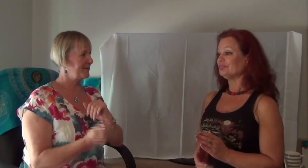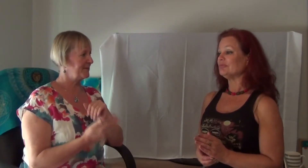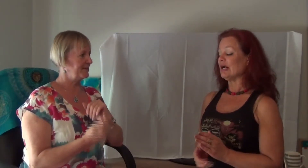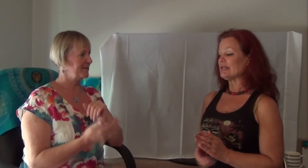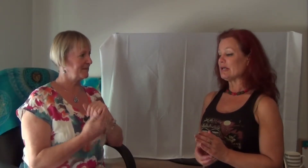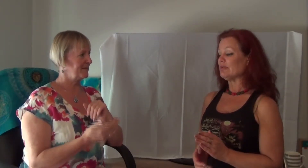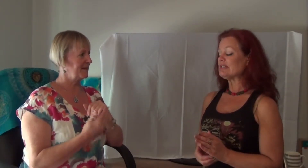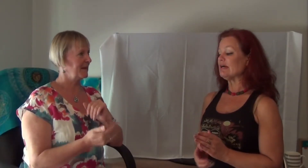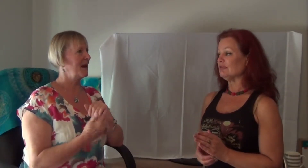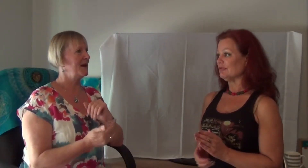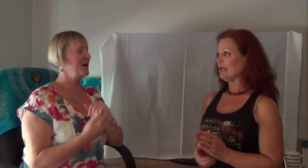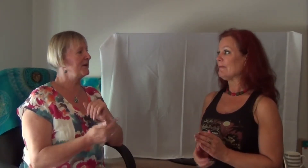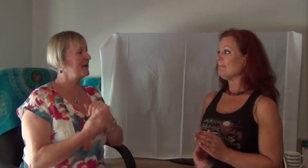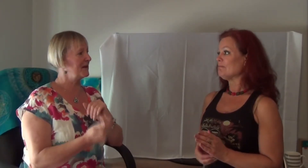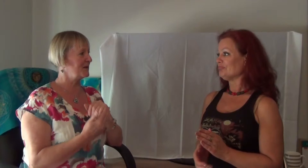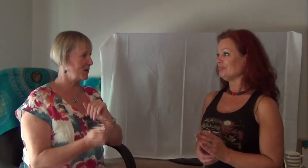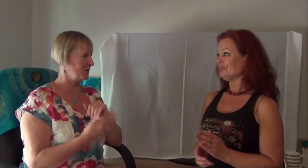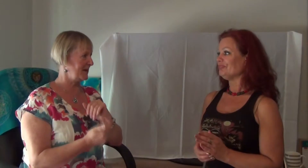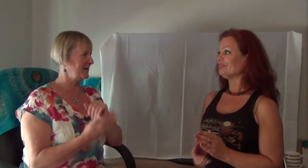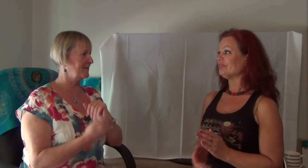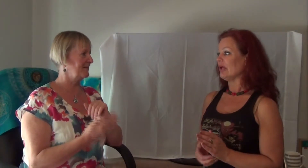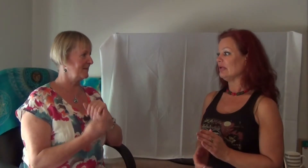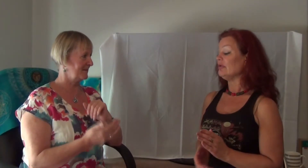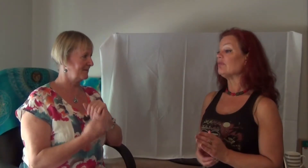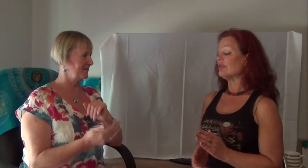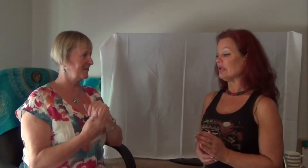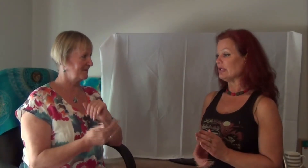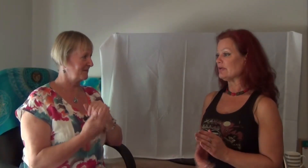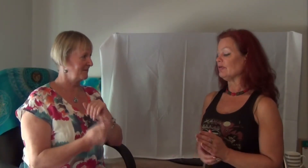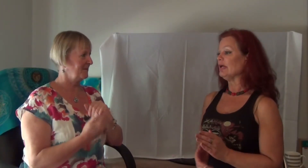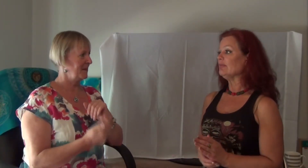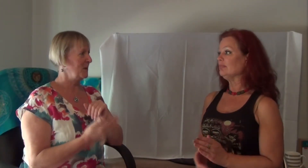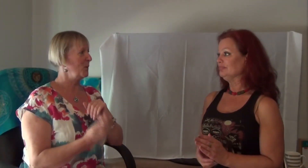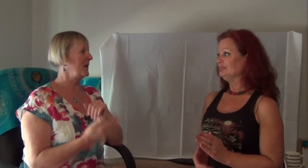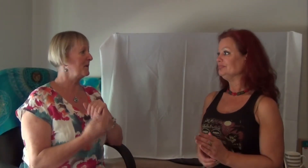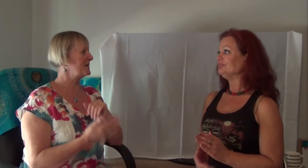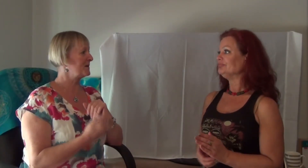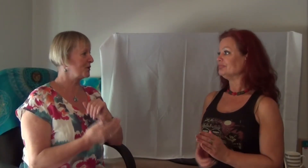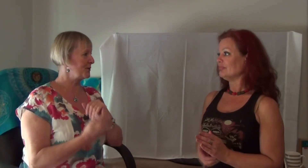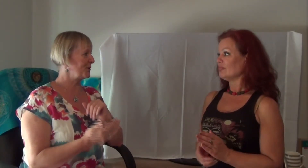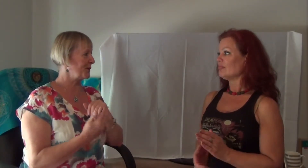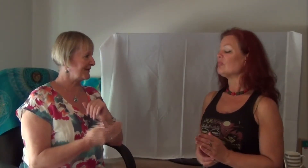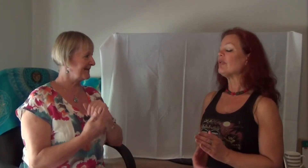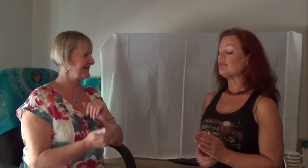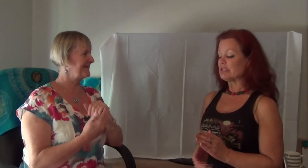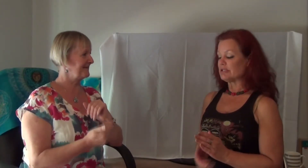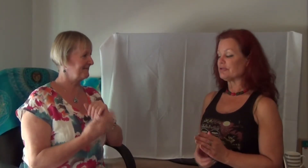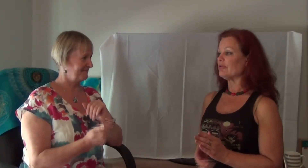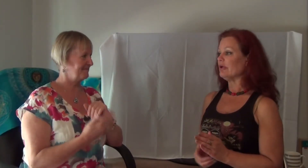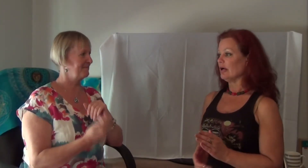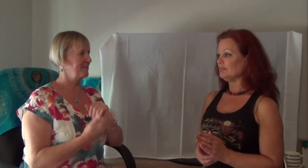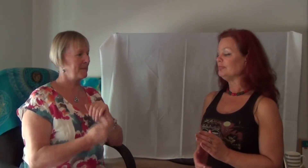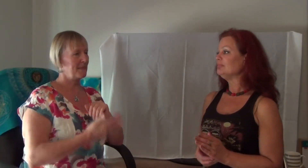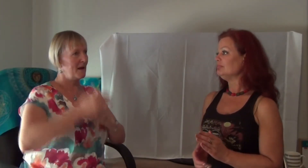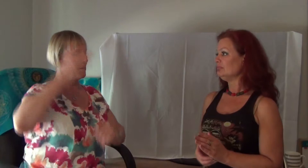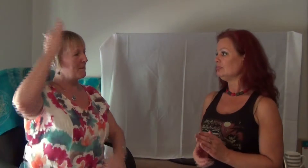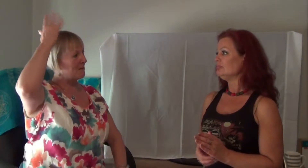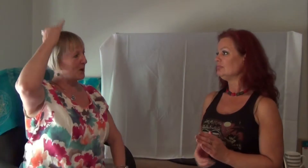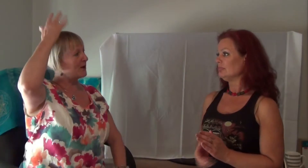I accept myself. And everything they told me. And everything they told me. Whether it's the truth or not. Whether it's the truth or not. My body